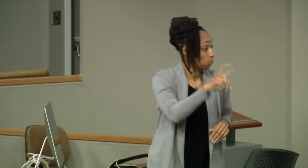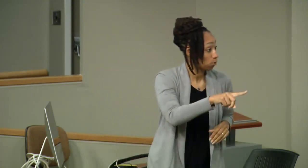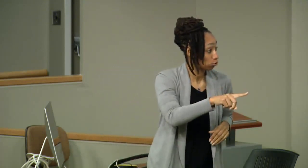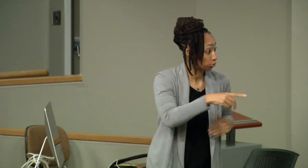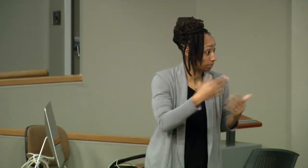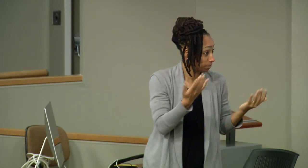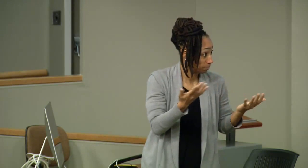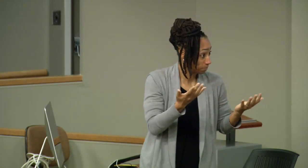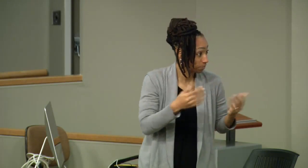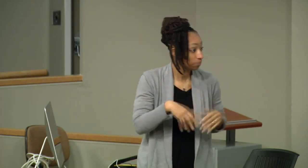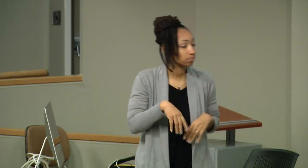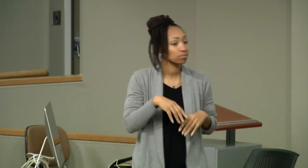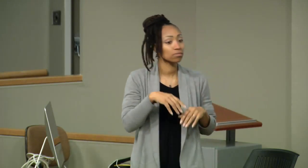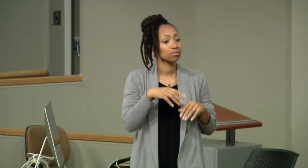so I'm going to move on to the next question.